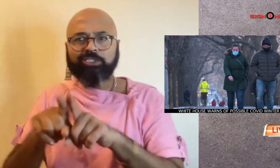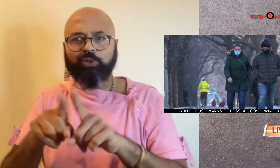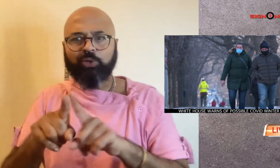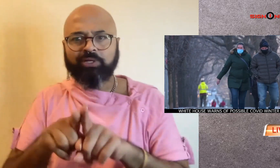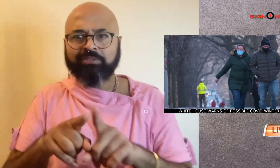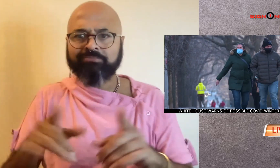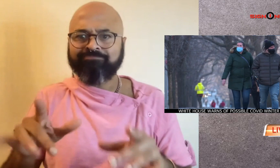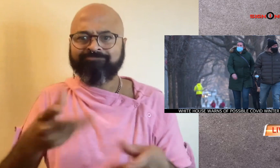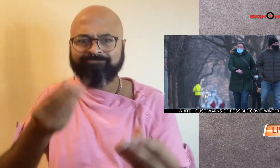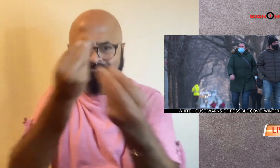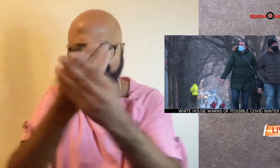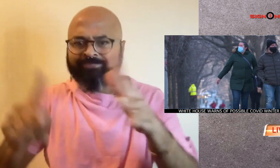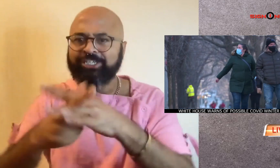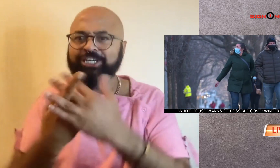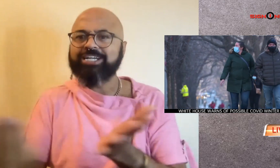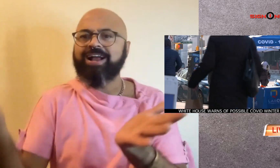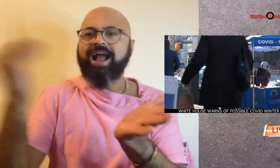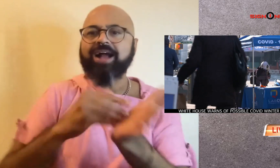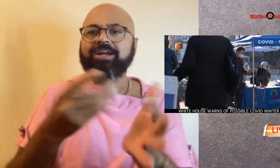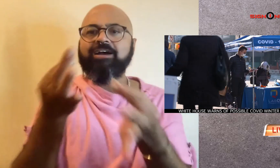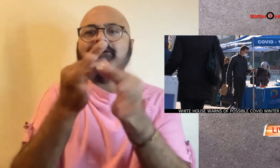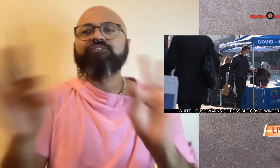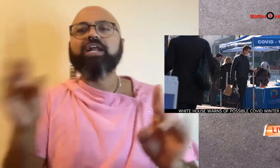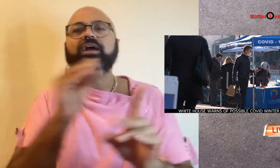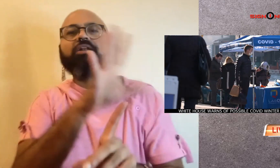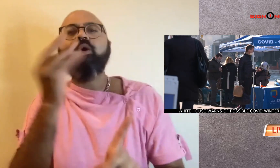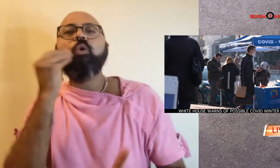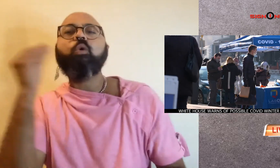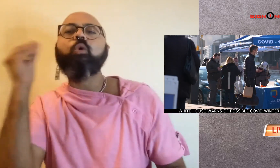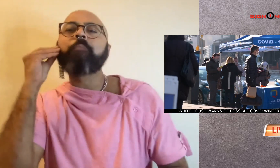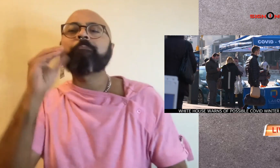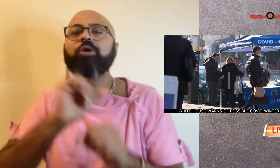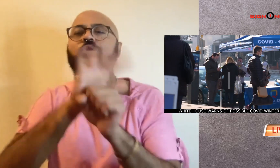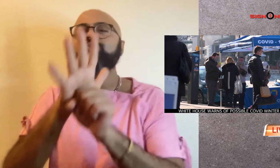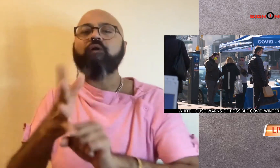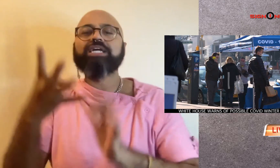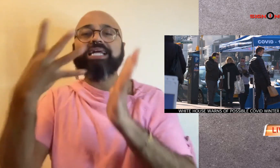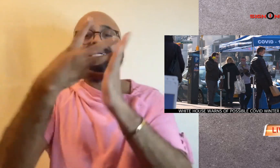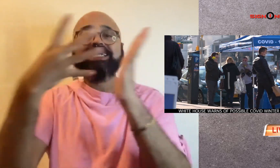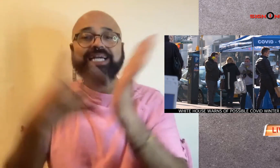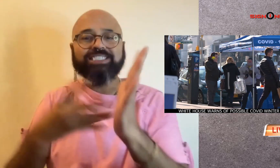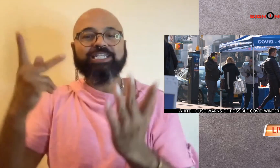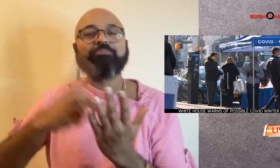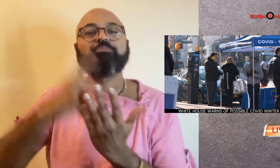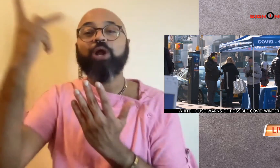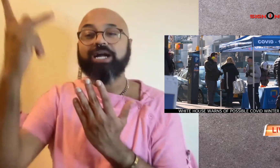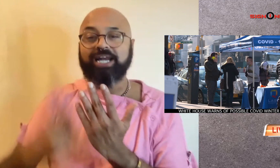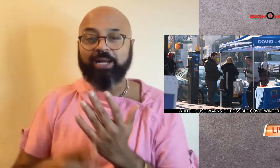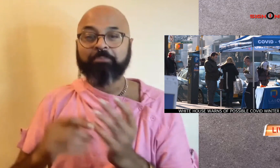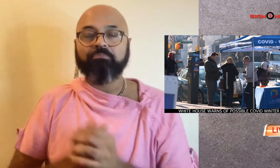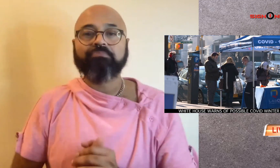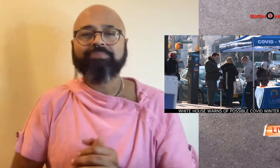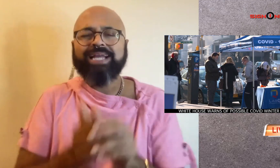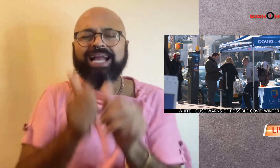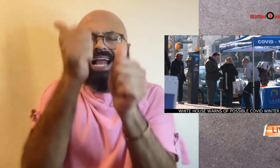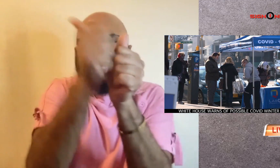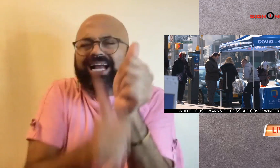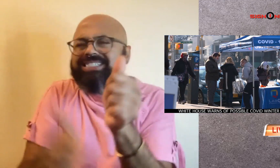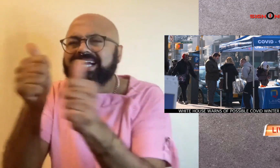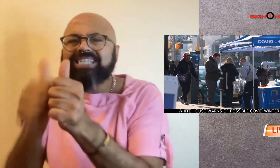The administration is also restarting the free at-home COVID-19 test program. Each